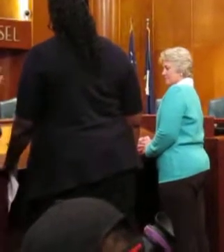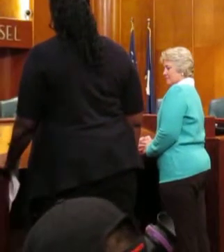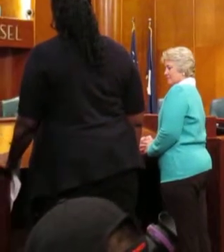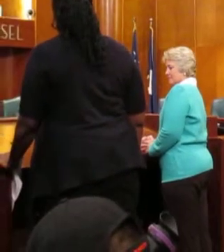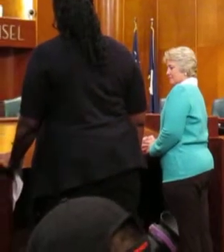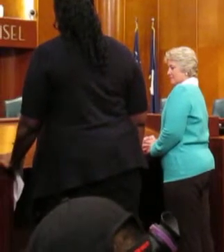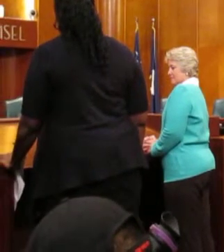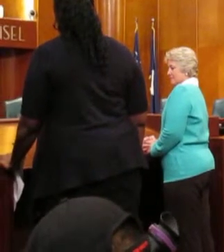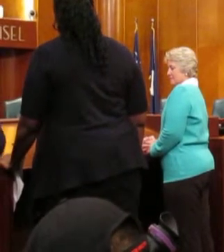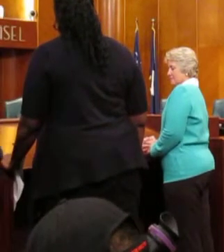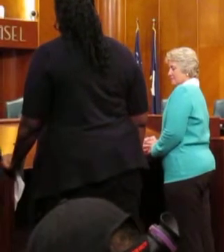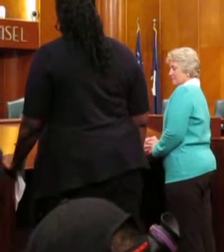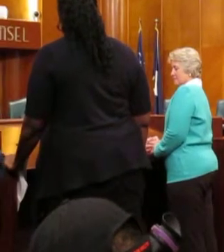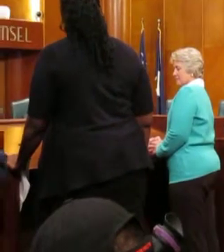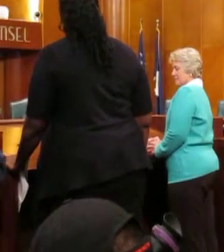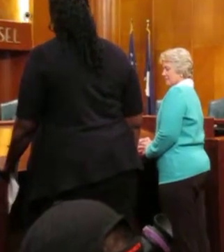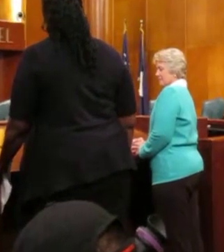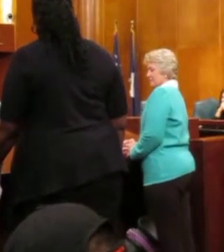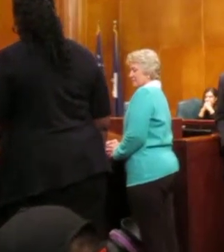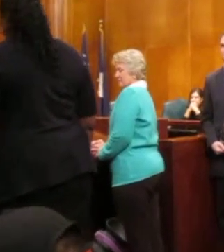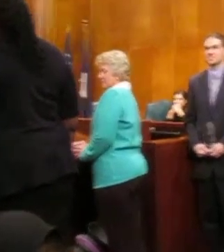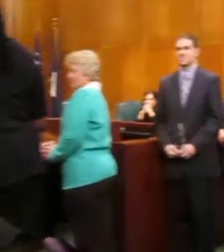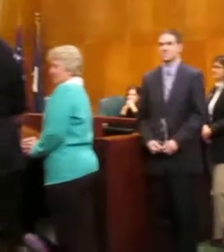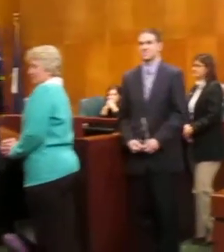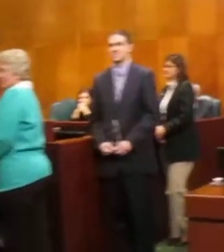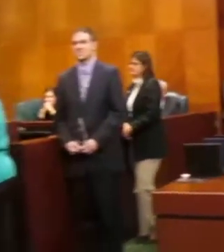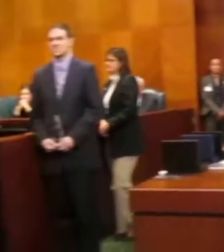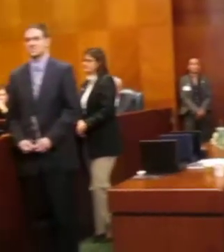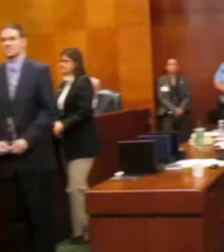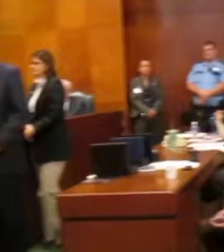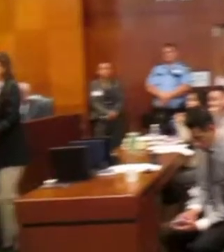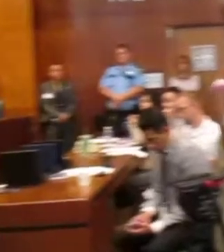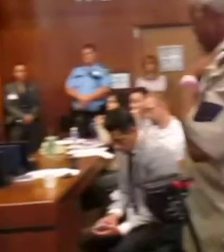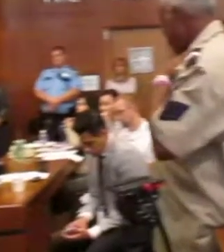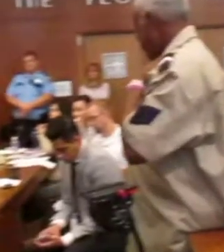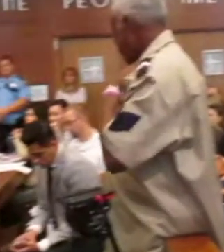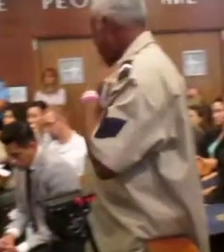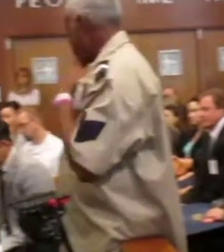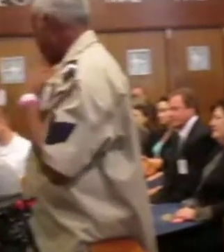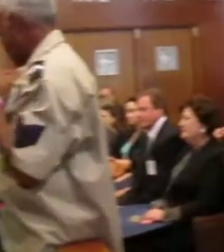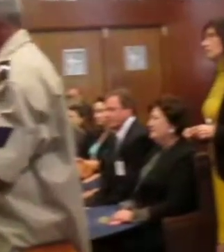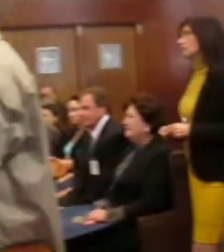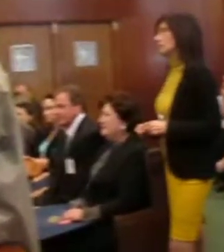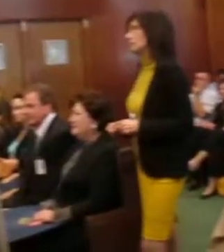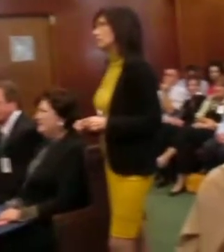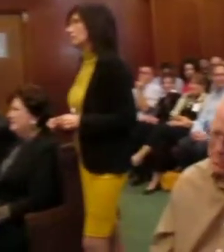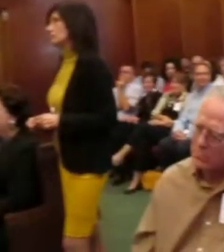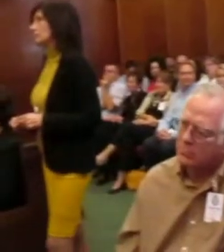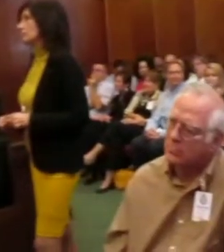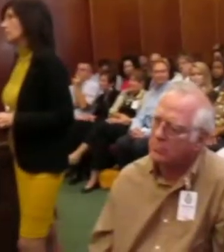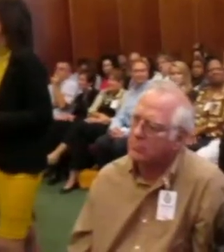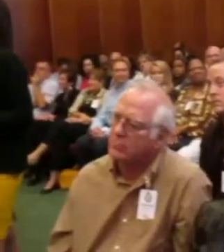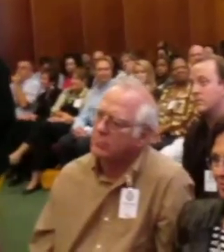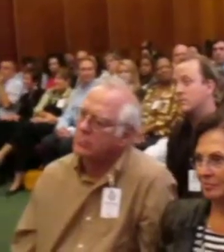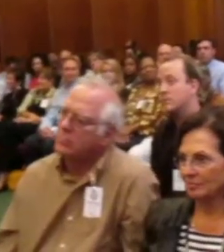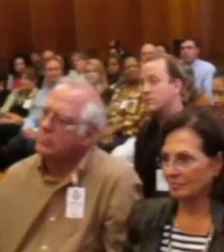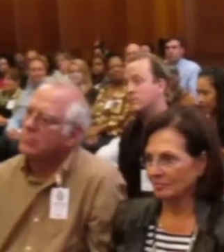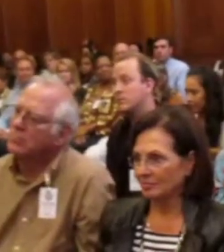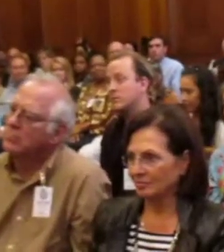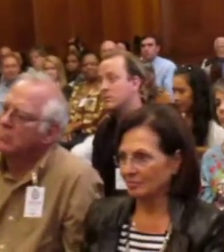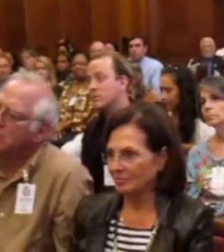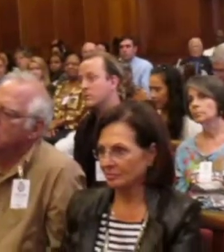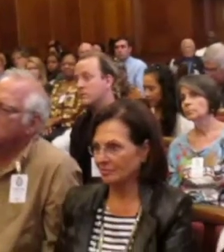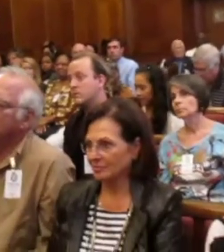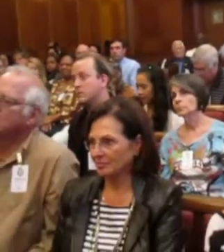you always know somewhat in the back of your head there are people with disabilities, but you never really understand it until you see it up close and